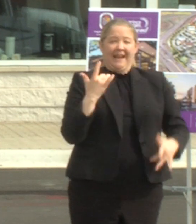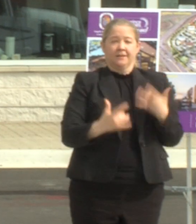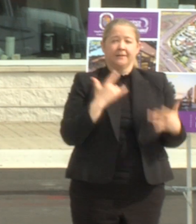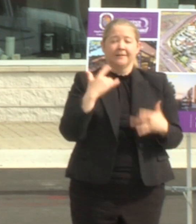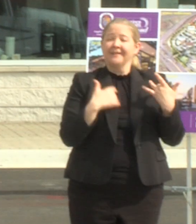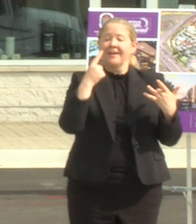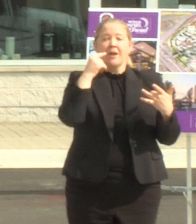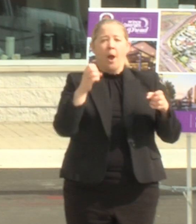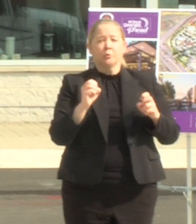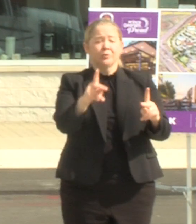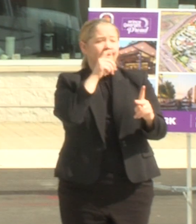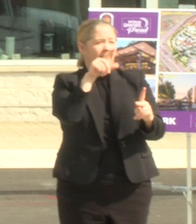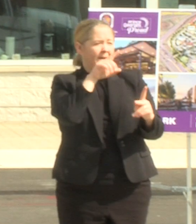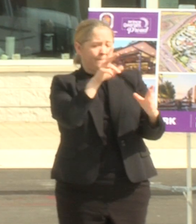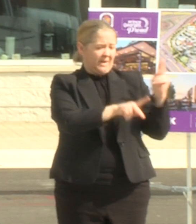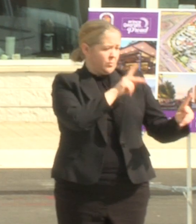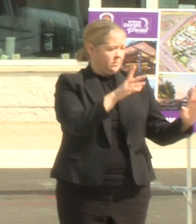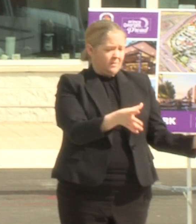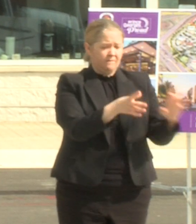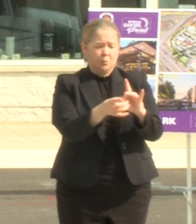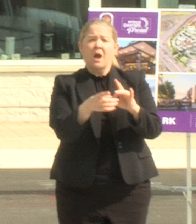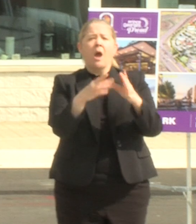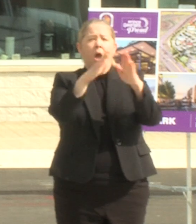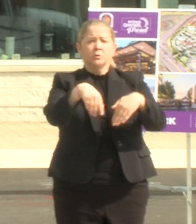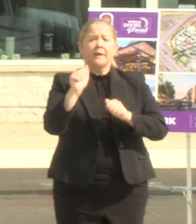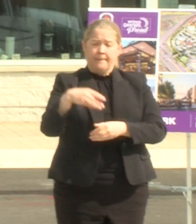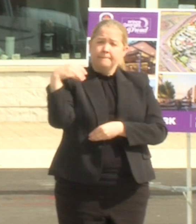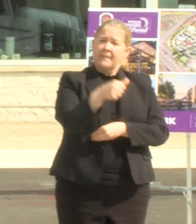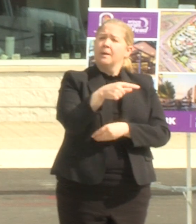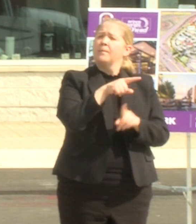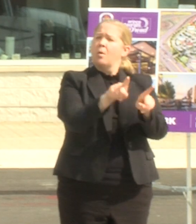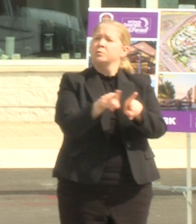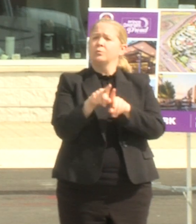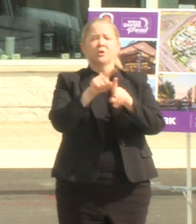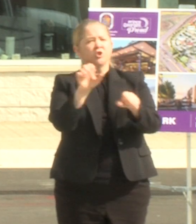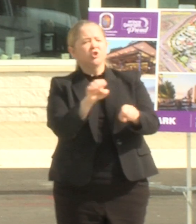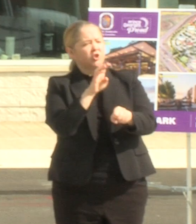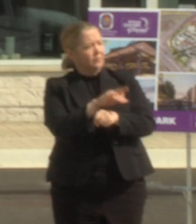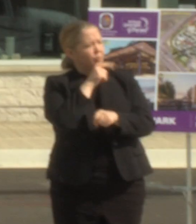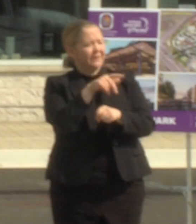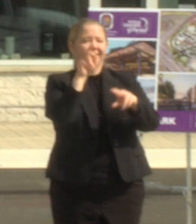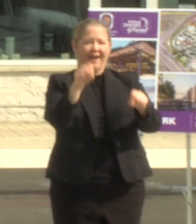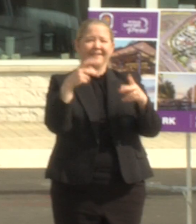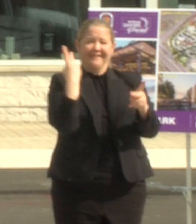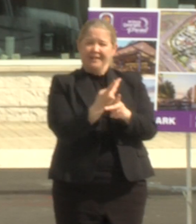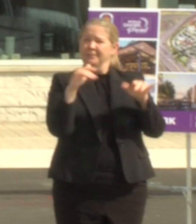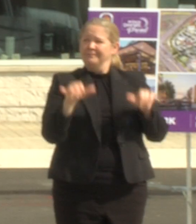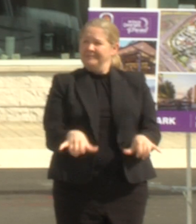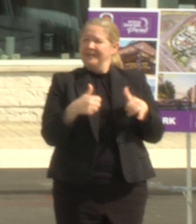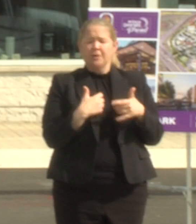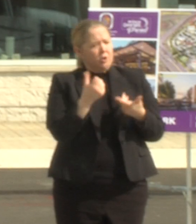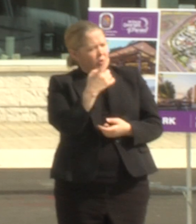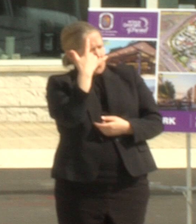people not only to affordable housing but to jobs and other activities that keep them in this region so uh county executive why should we folks